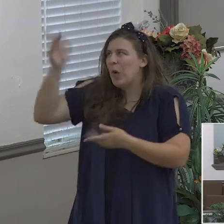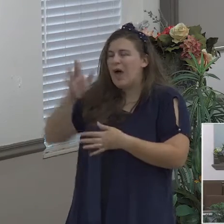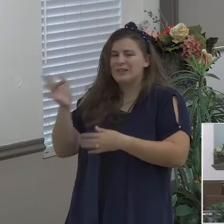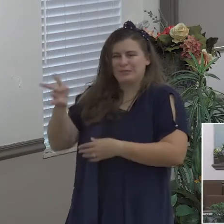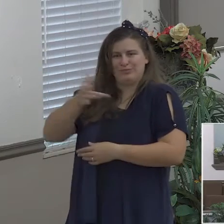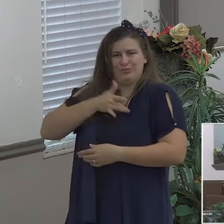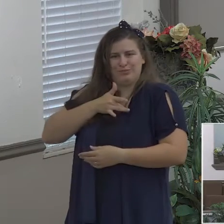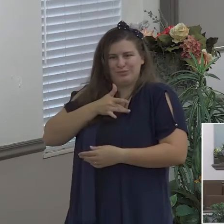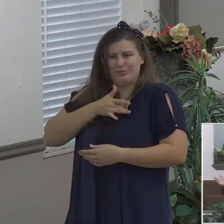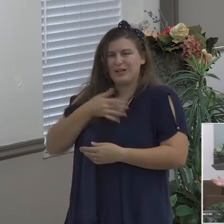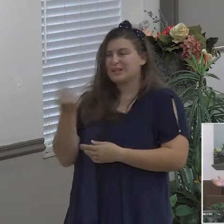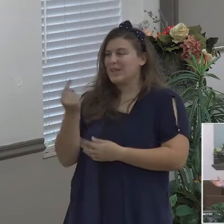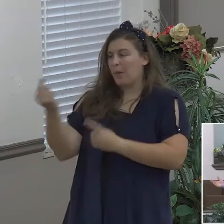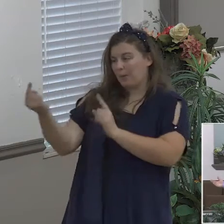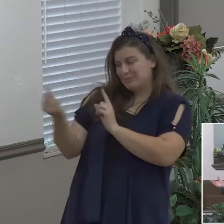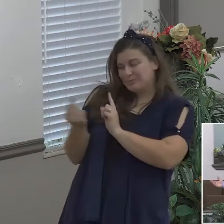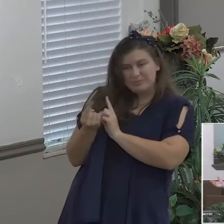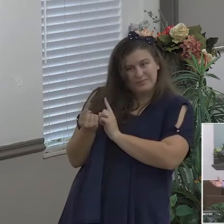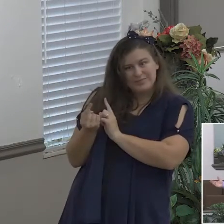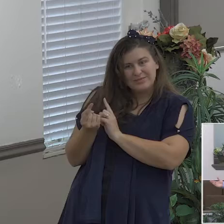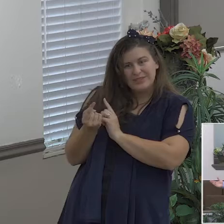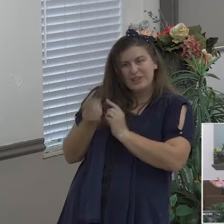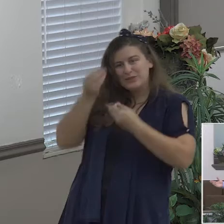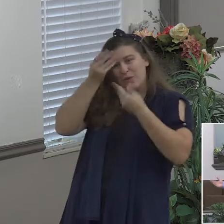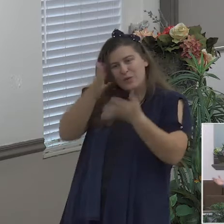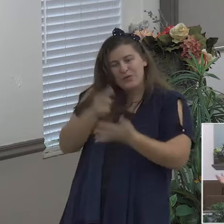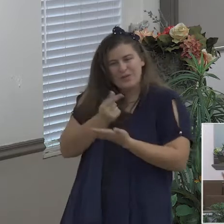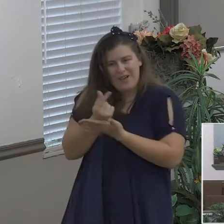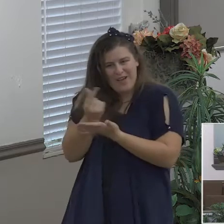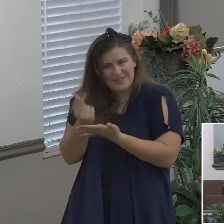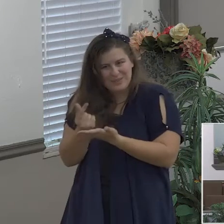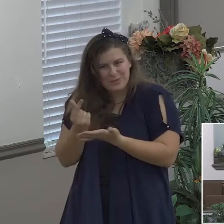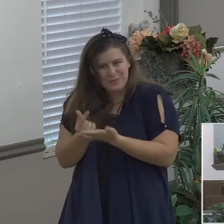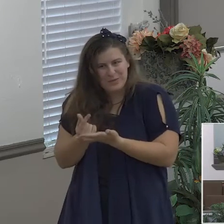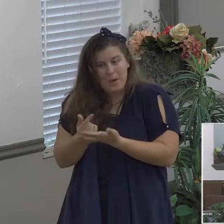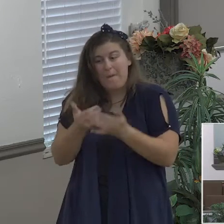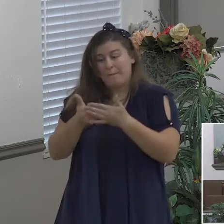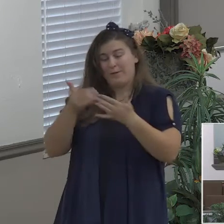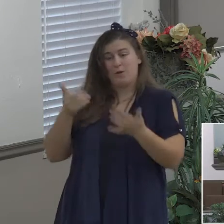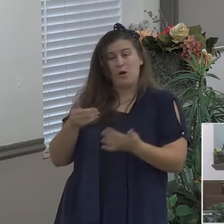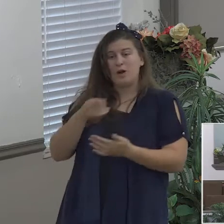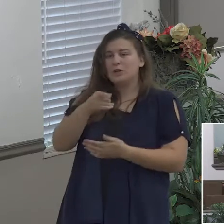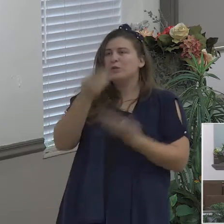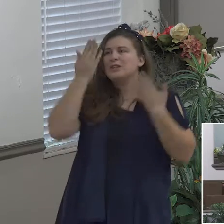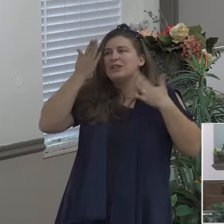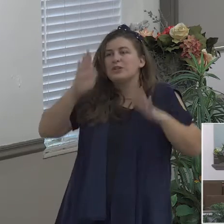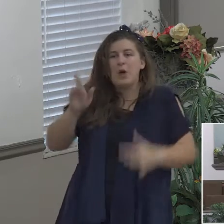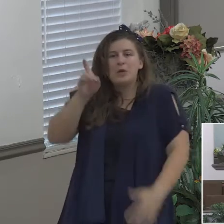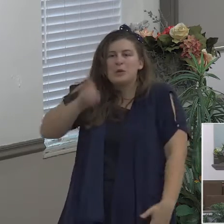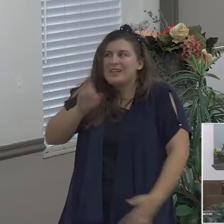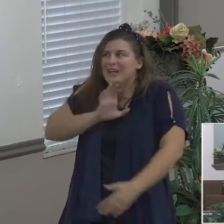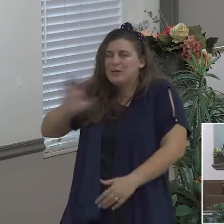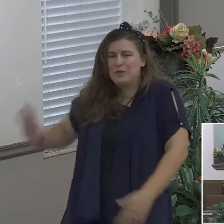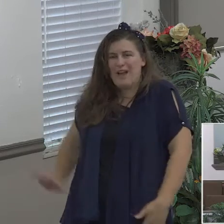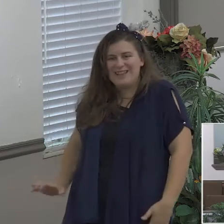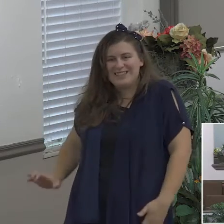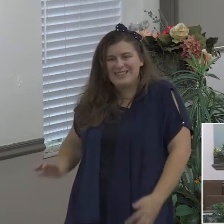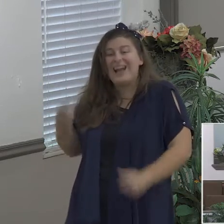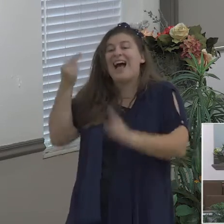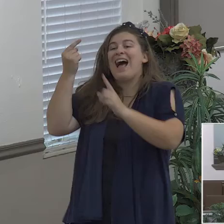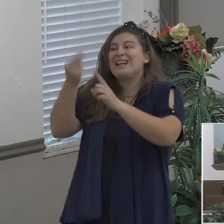but you were blind to your need until all of a sudden God shined the light